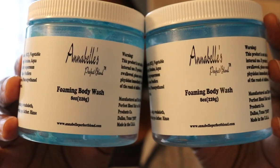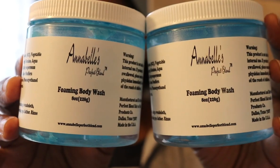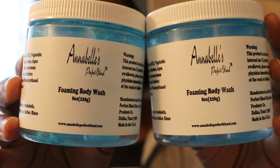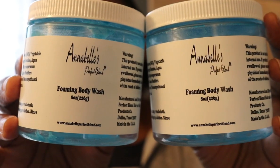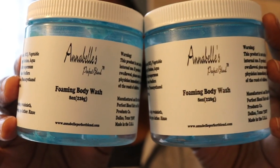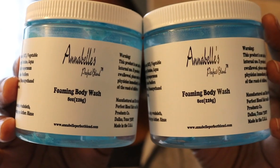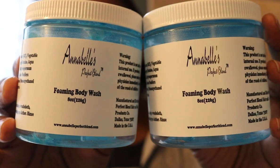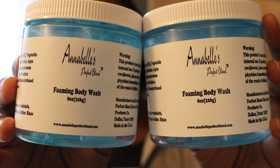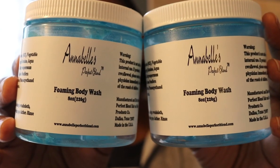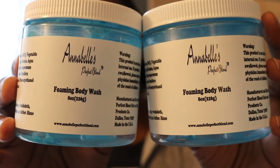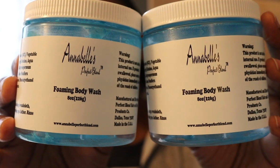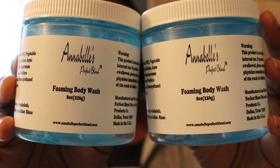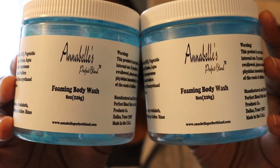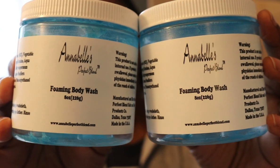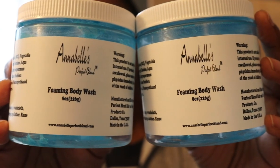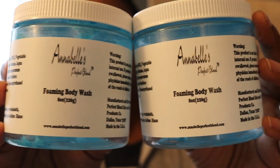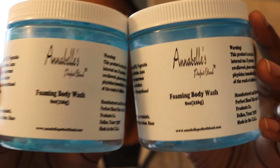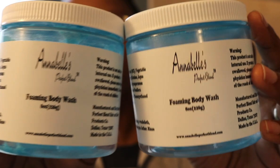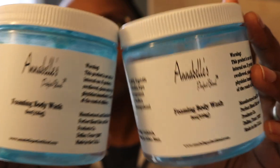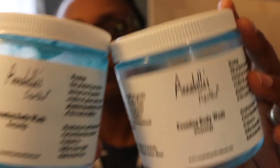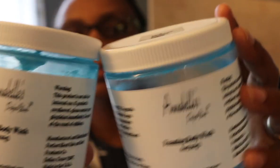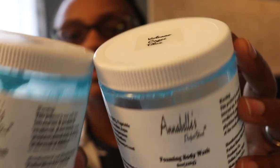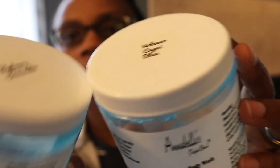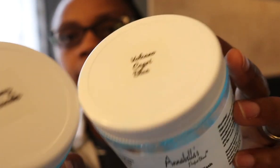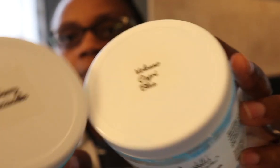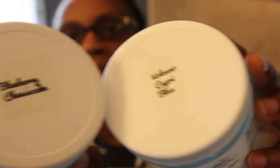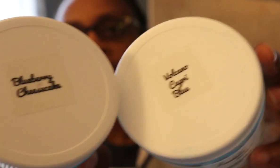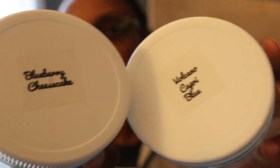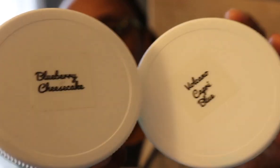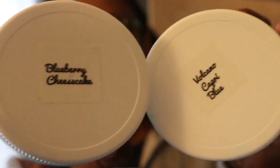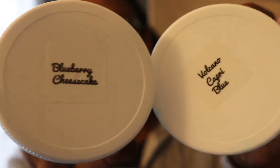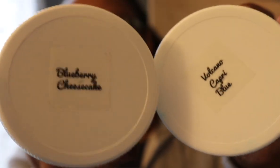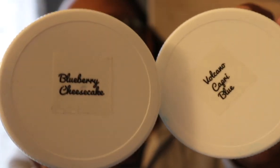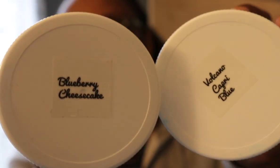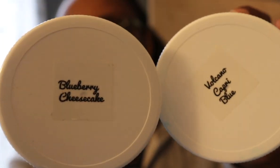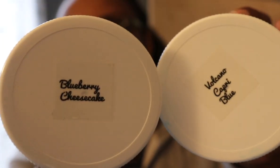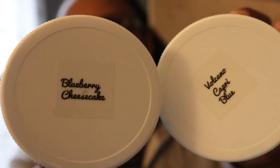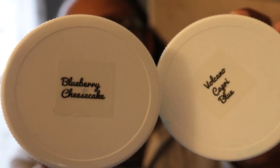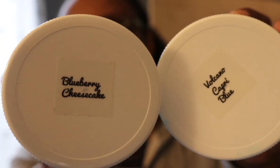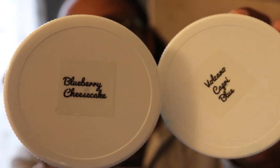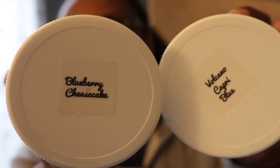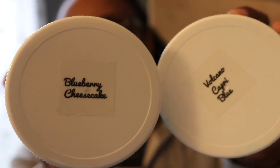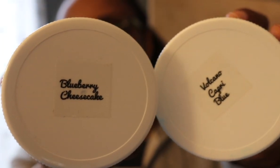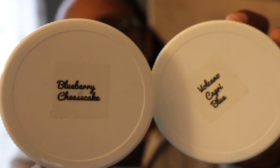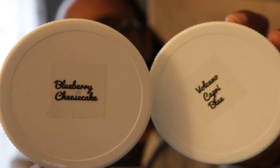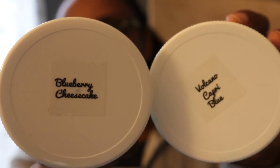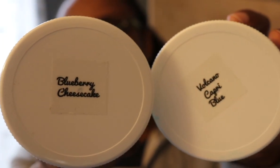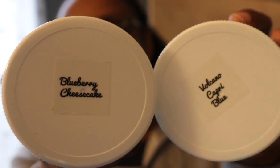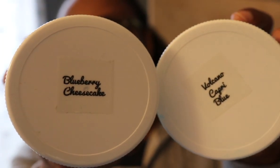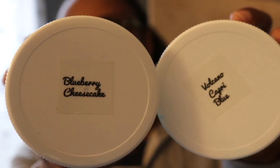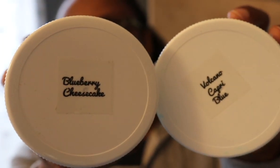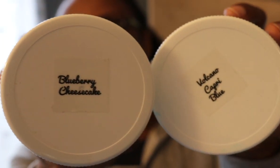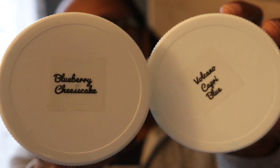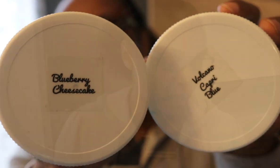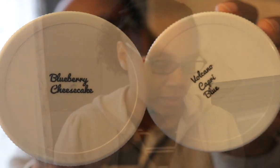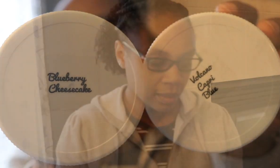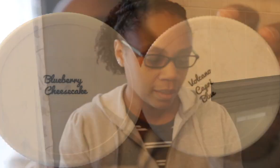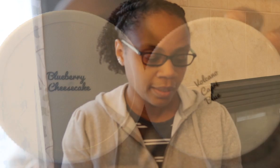Alright, this is the Annabelle's Perfect Blend Foaming Body Wash and I have it in Blueberry Cheesecake as well as Volcano Capri